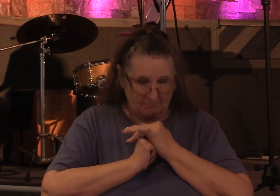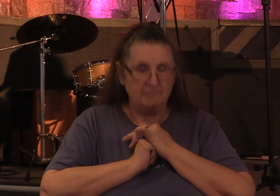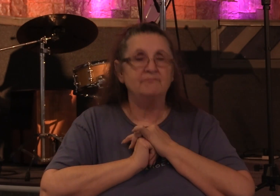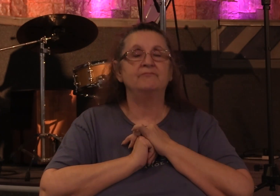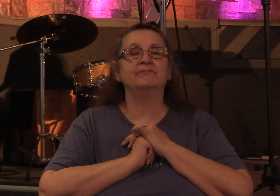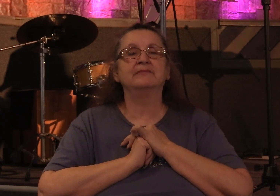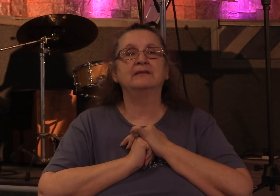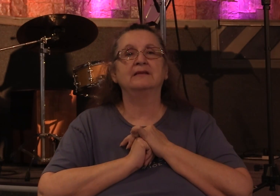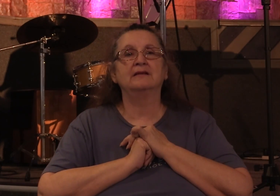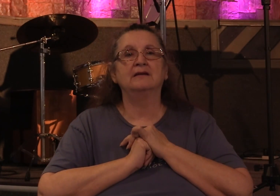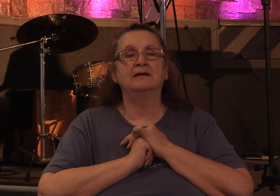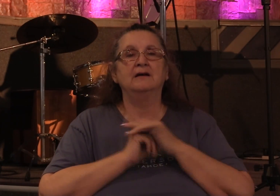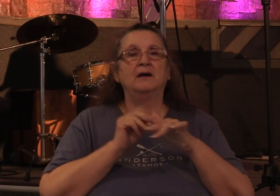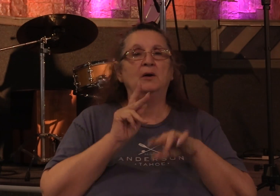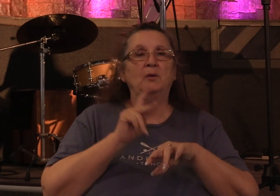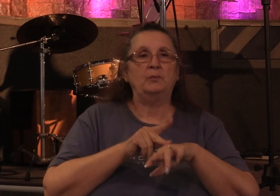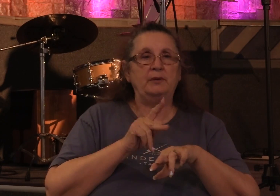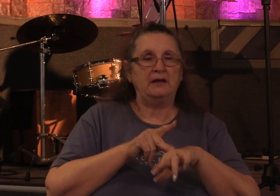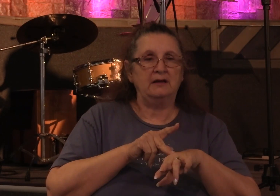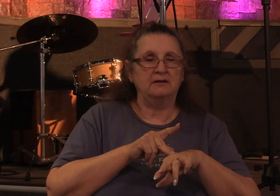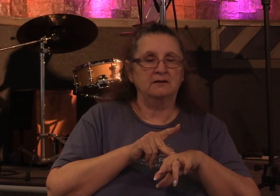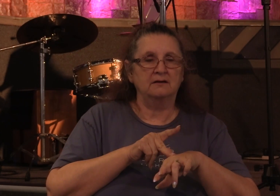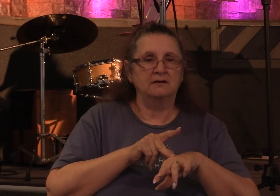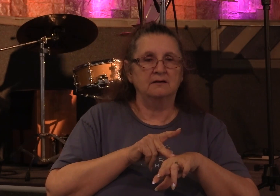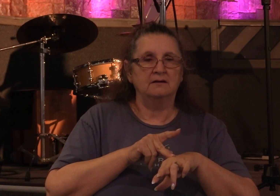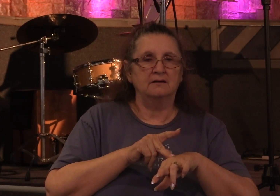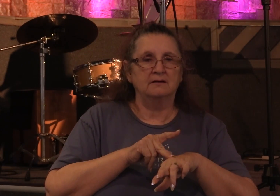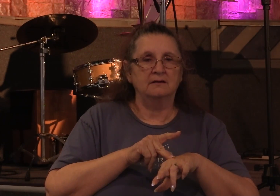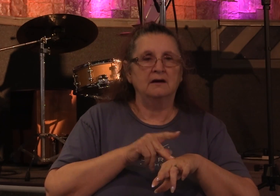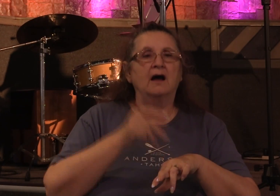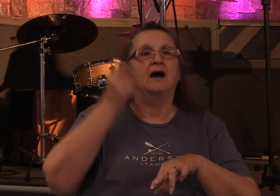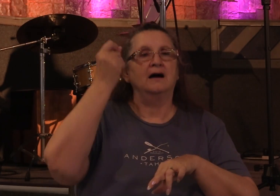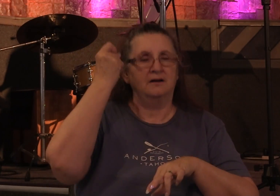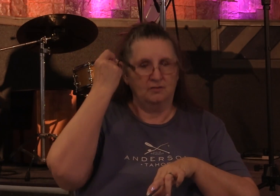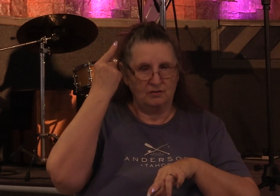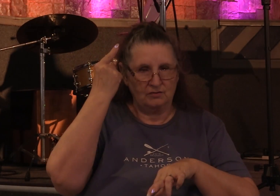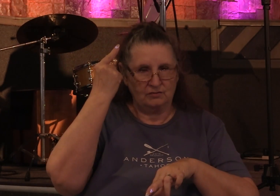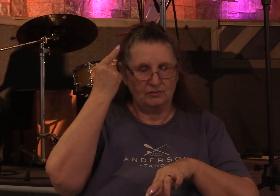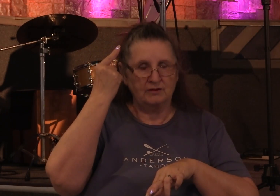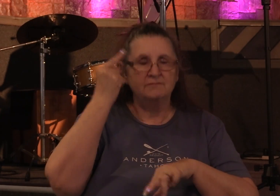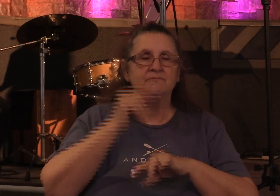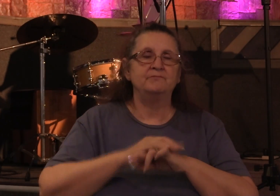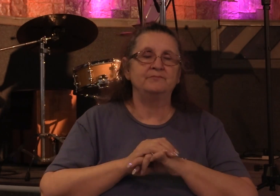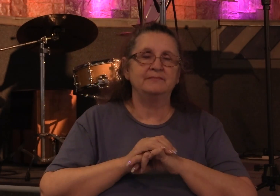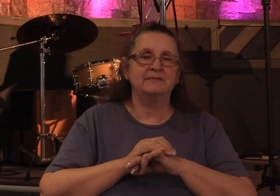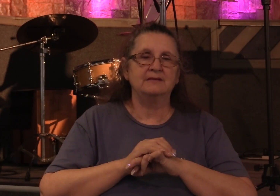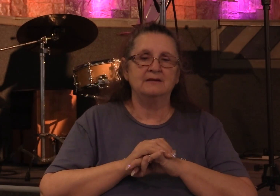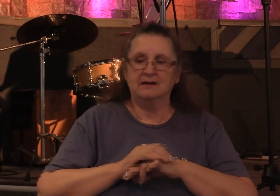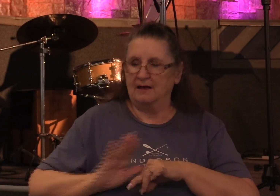but peter we see the gift of discernment being exercised there knew what they had done already